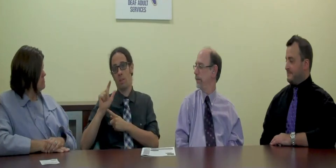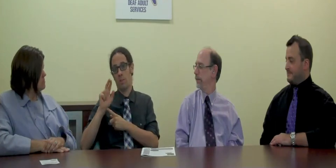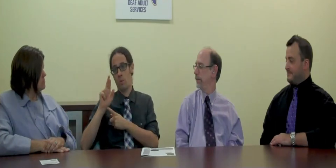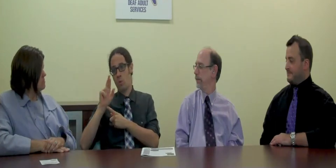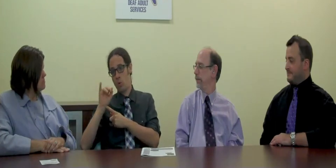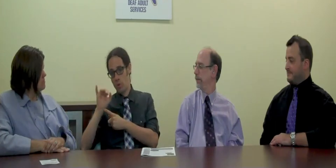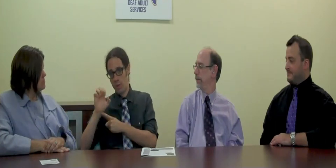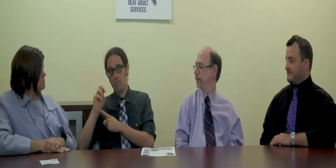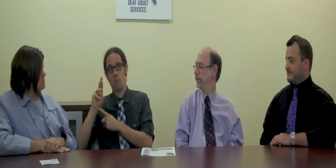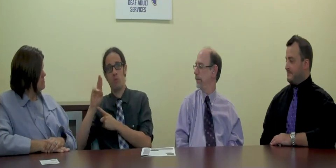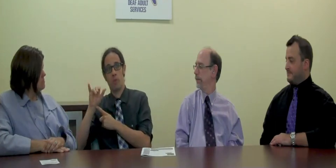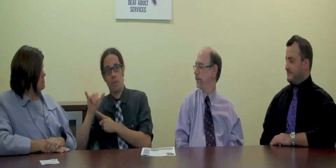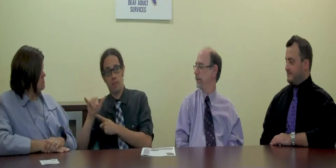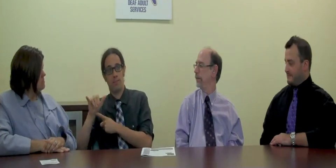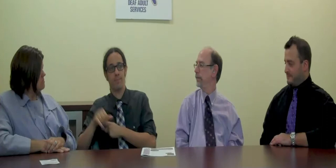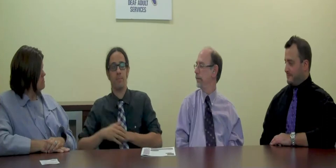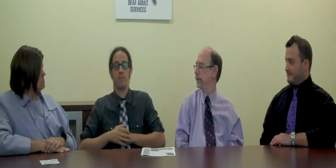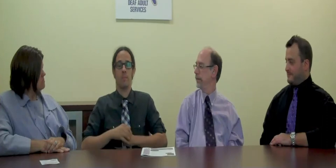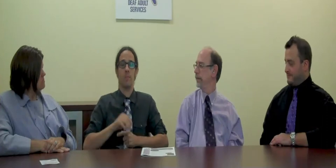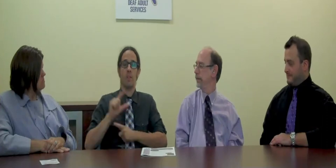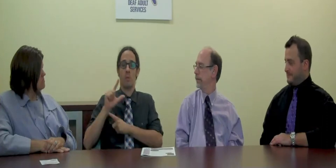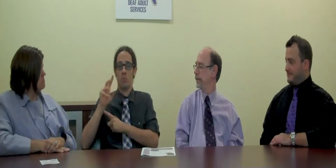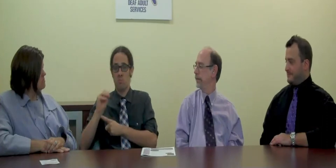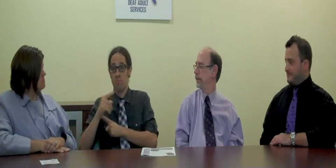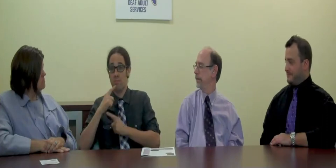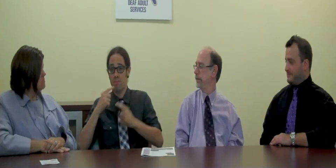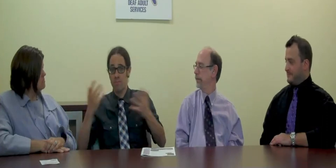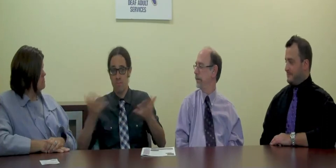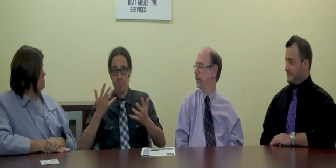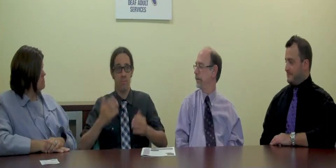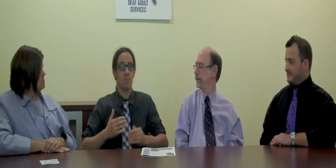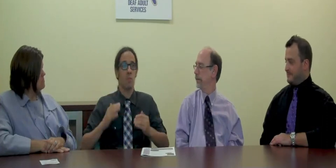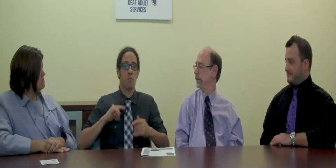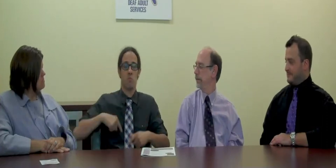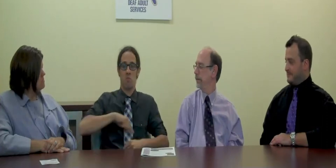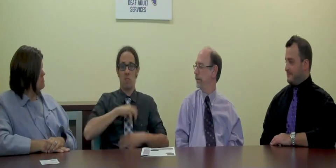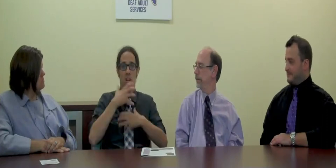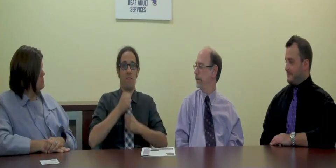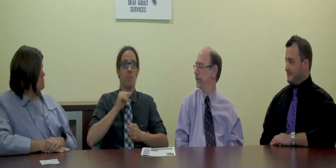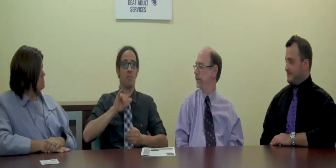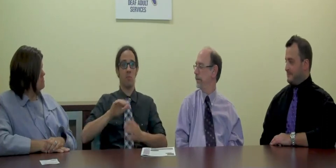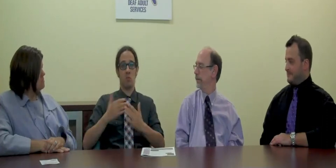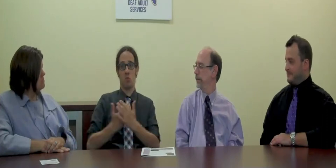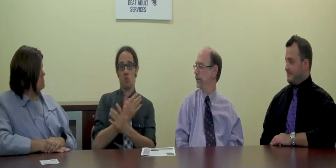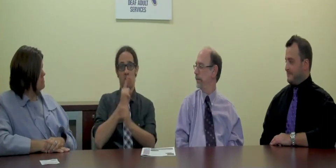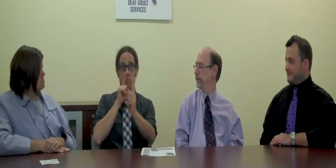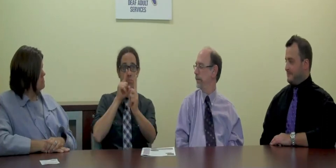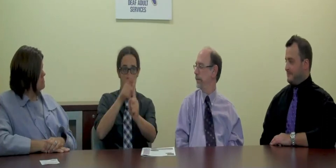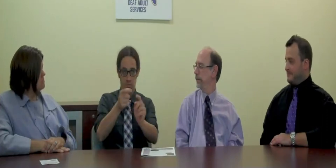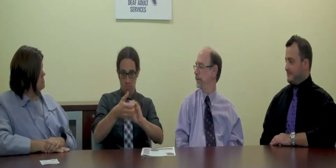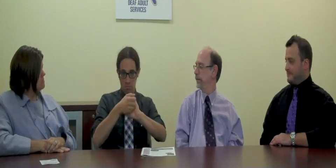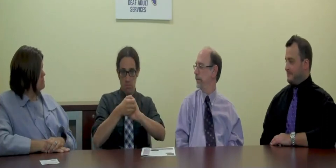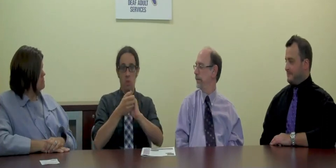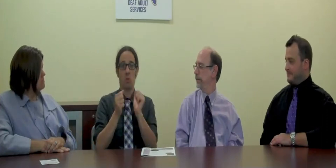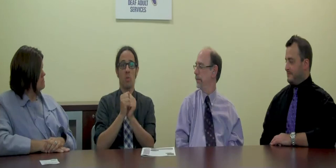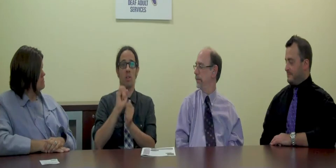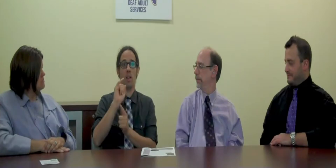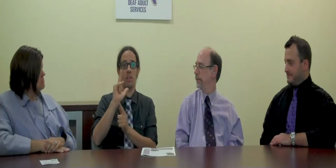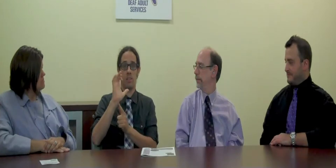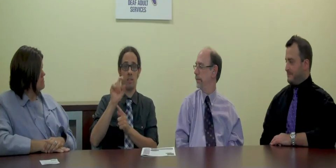up with myself or with our job development mentor, Lori Murray. She said, we are confident that the